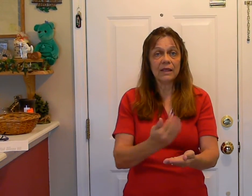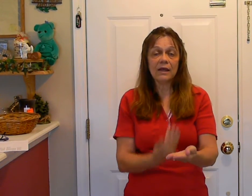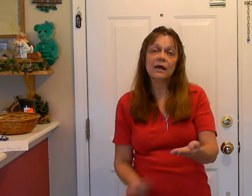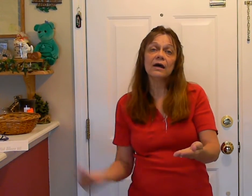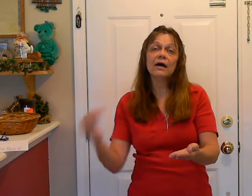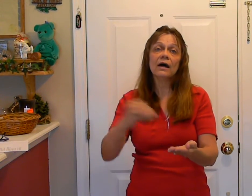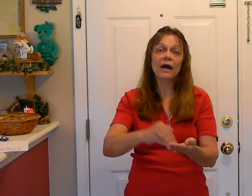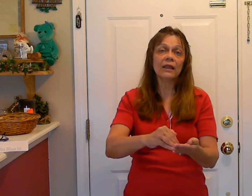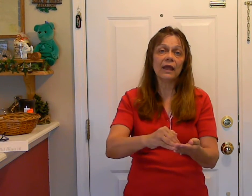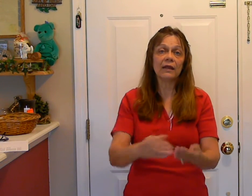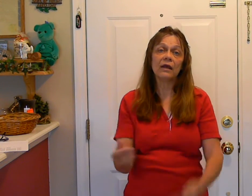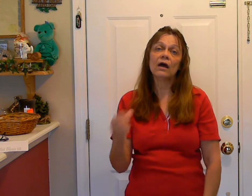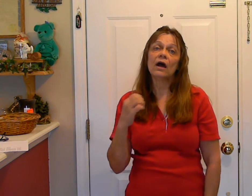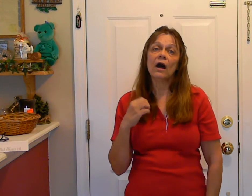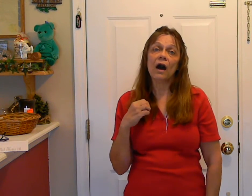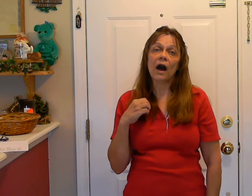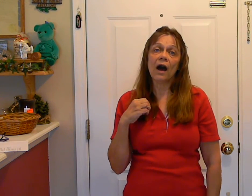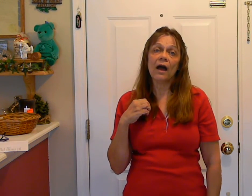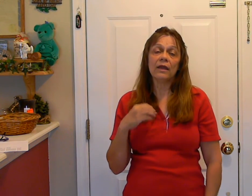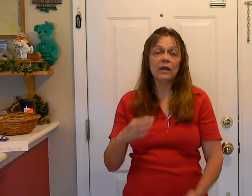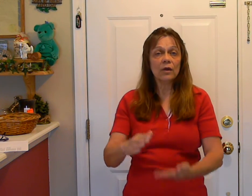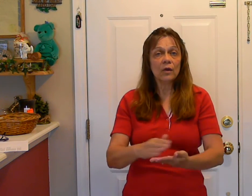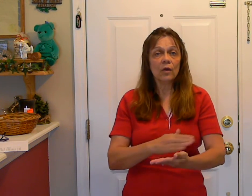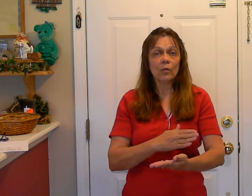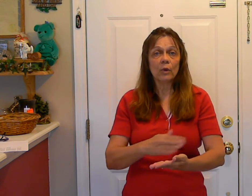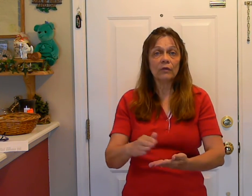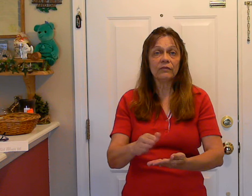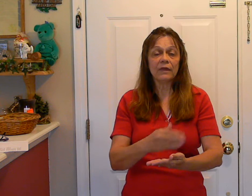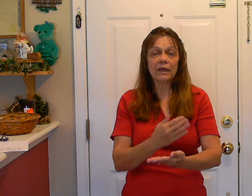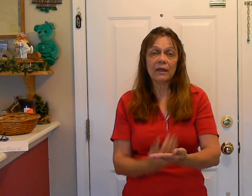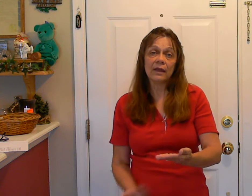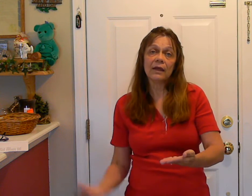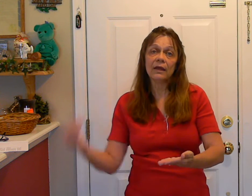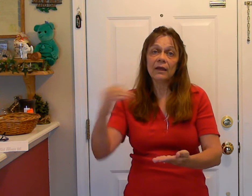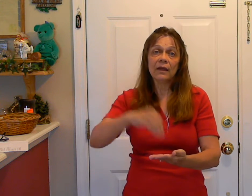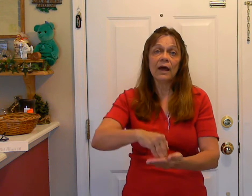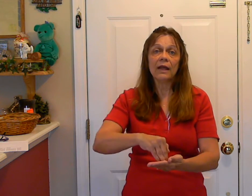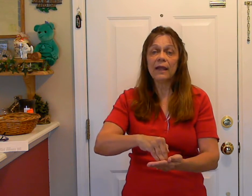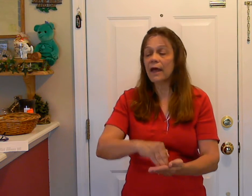Sing again. I will sing again.